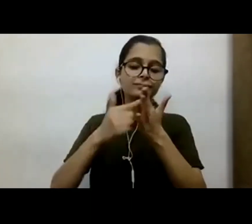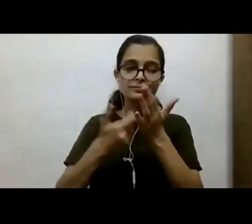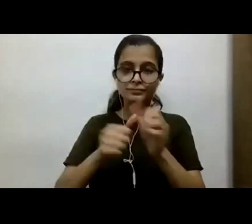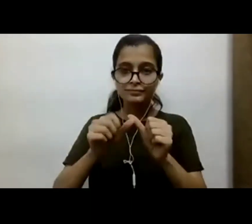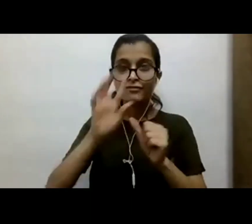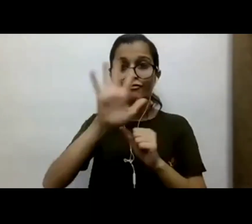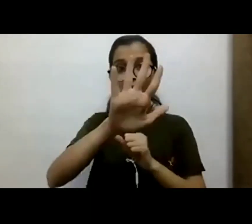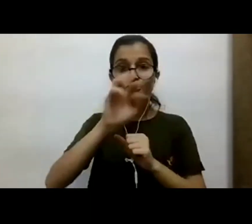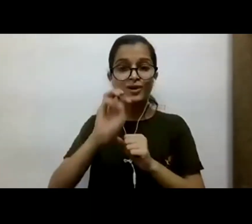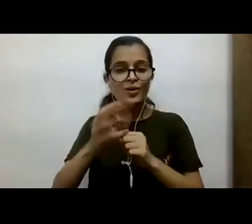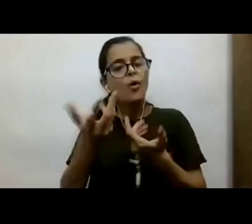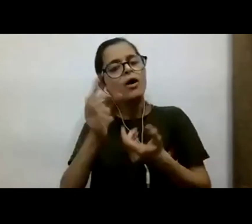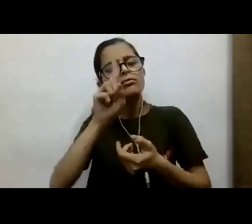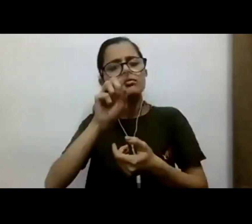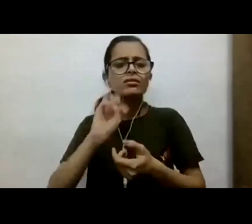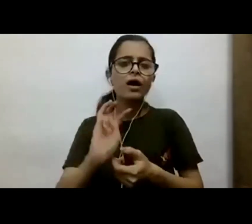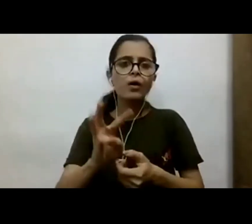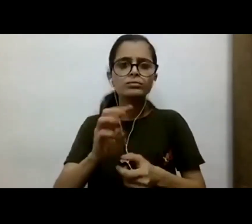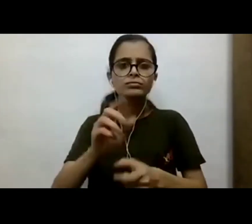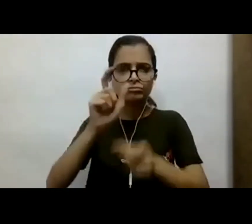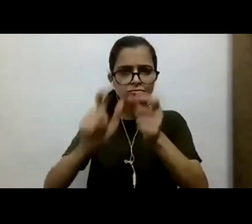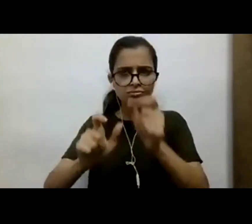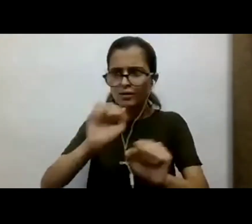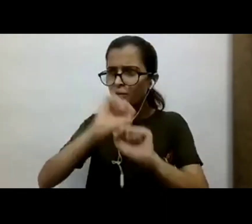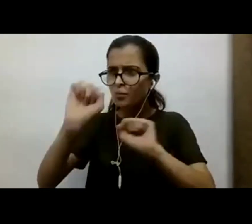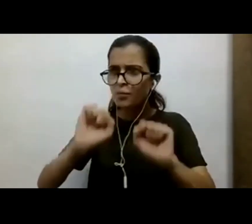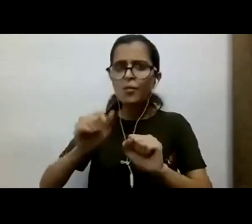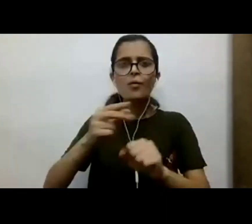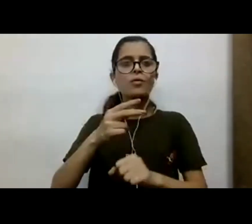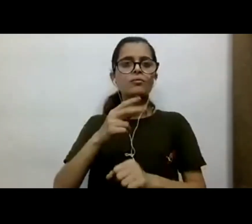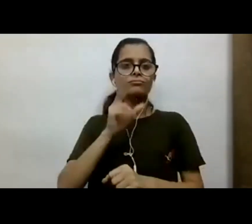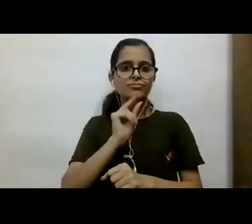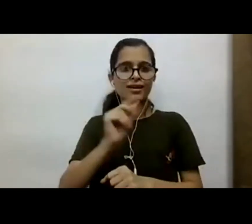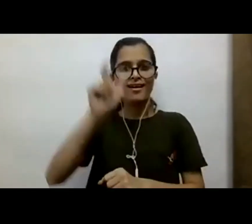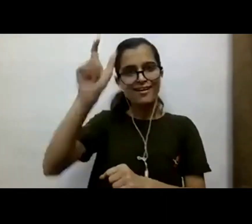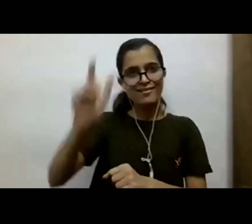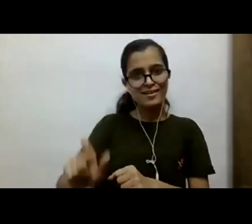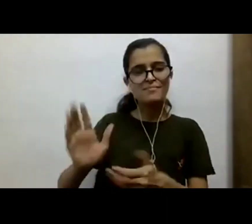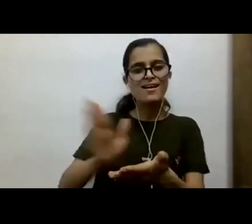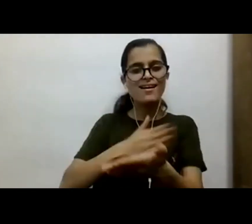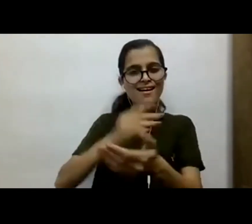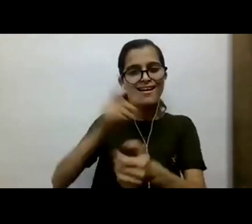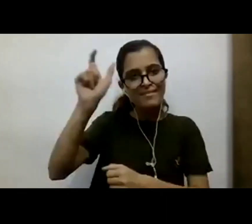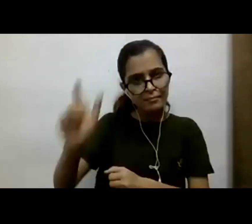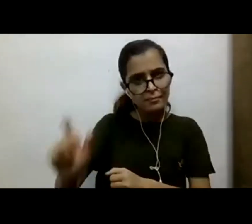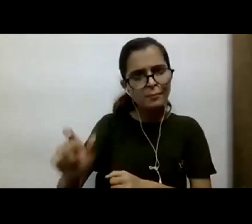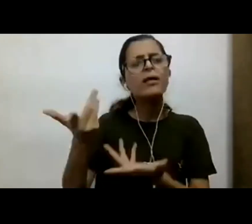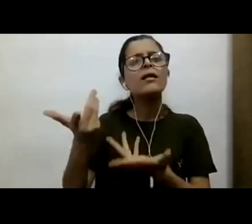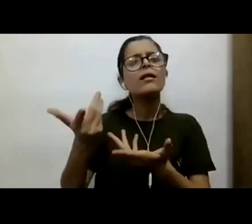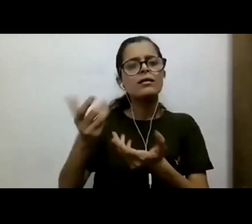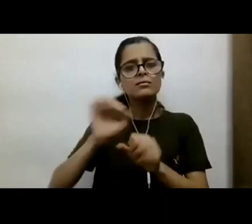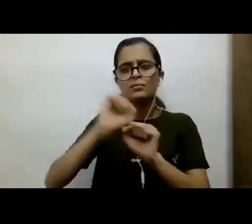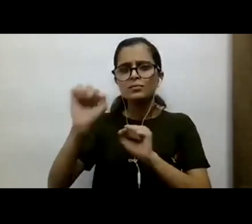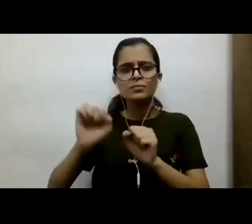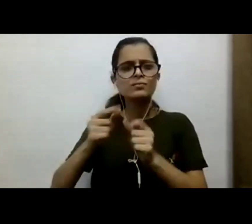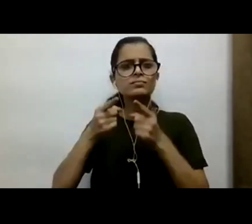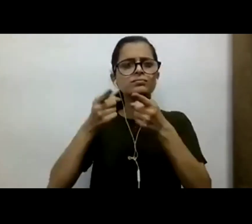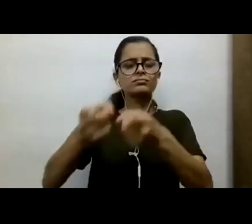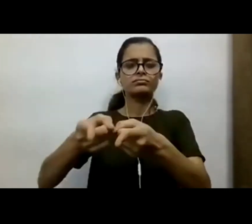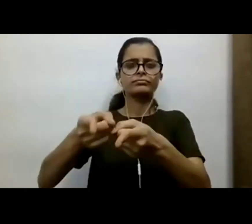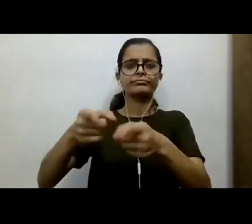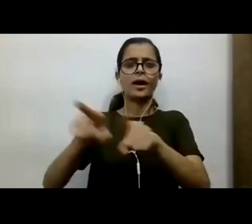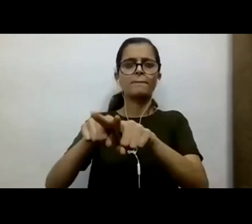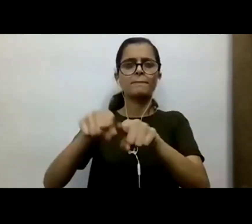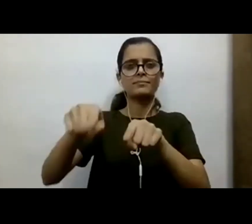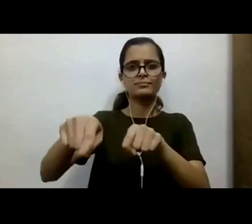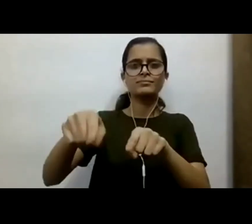,000 or 1,000. So, the author said we would come. This was people said we would come. okay. So, the slums became a point where people would come and interact. All